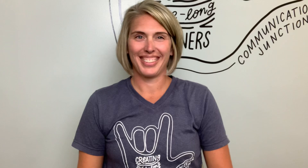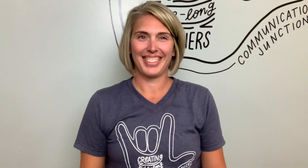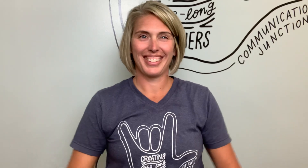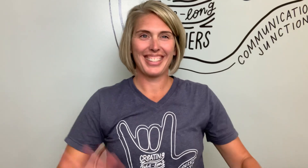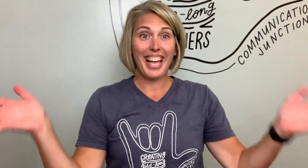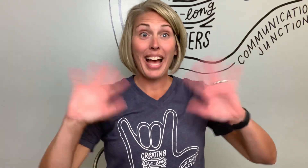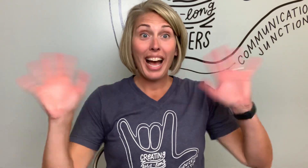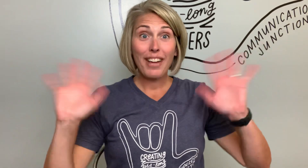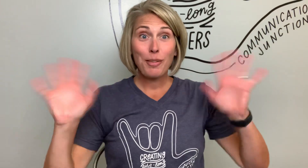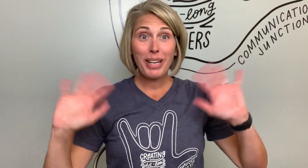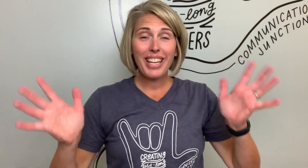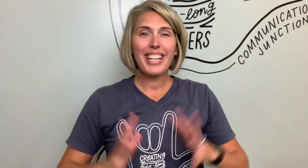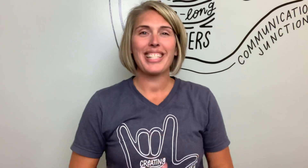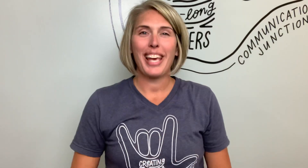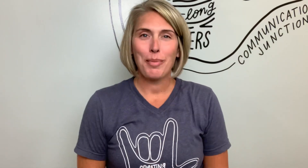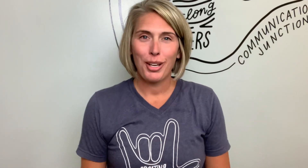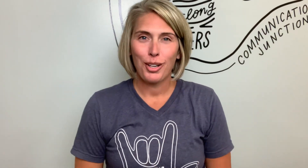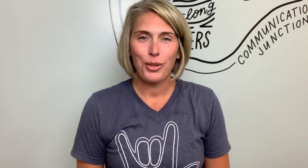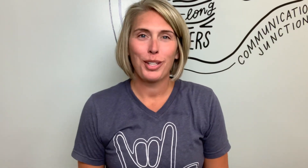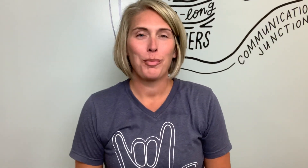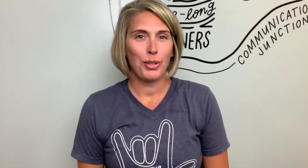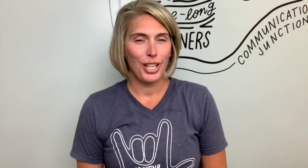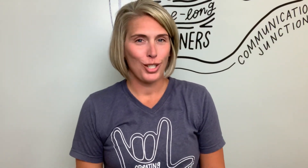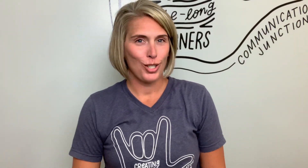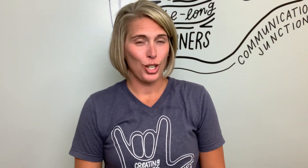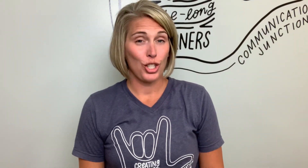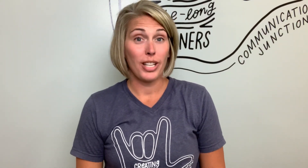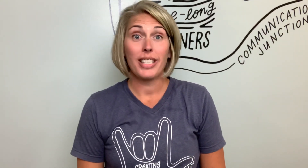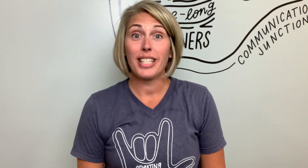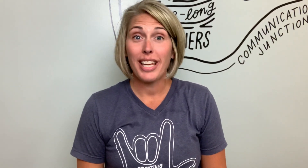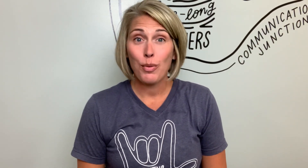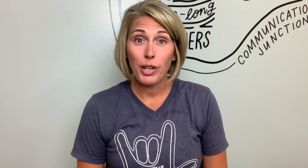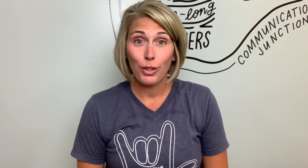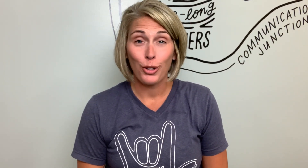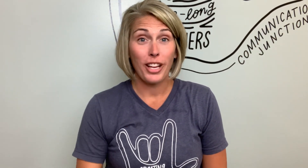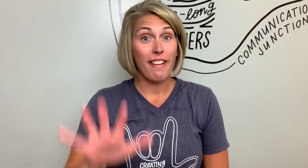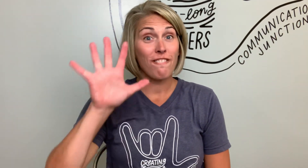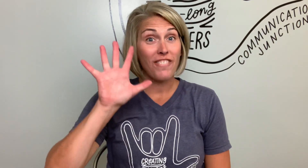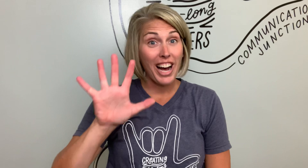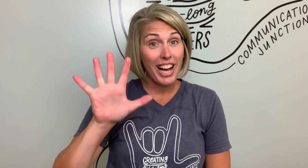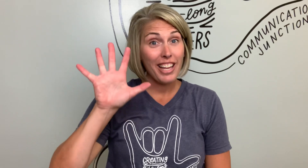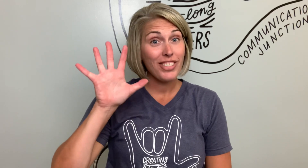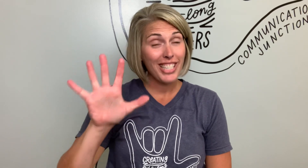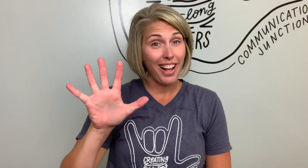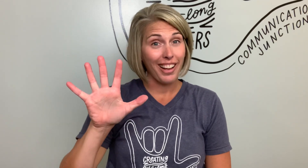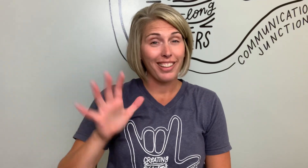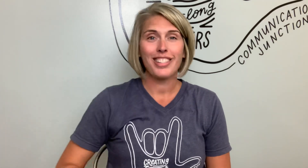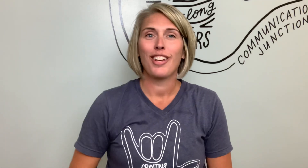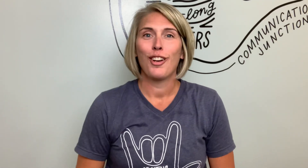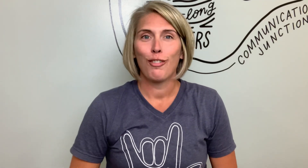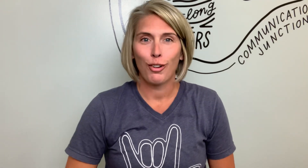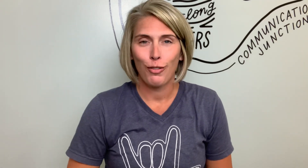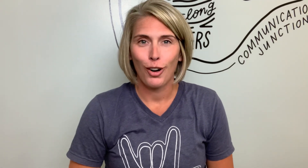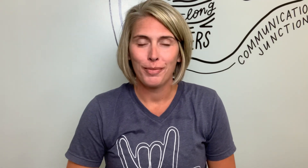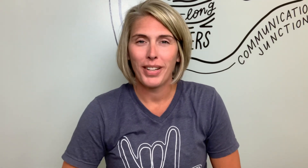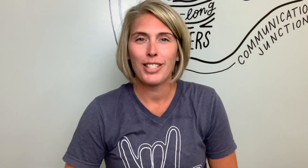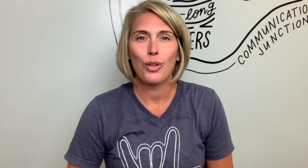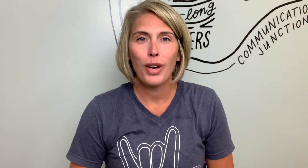Hi everybody, it's Abby Cooke with Communication Junction and today we are learning five signs for fall. As the weather